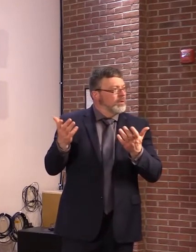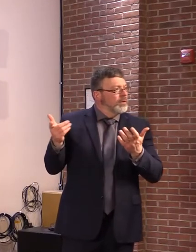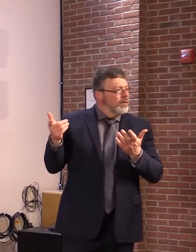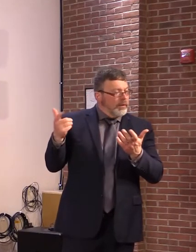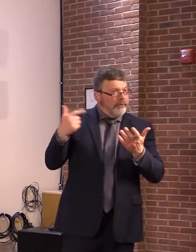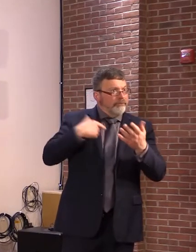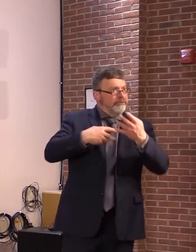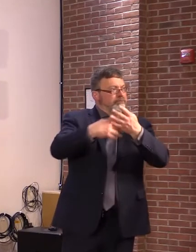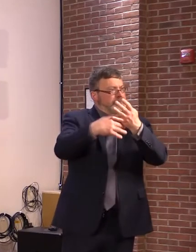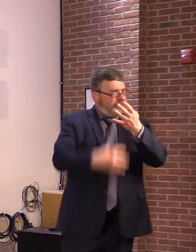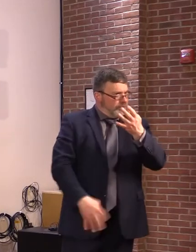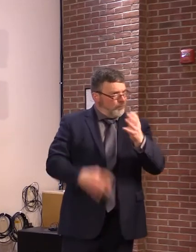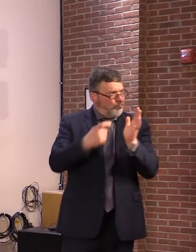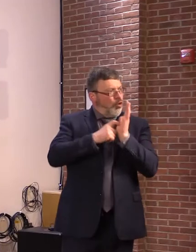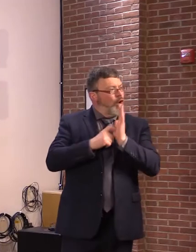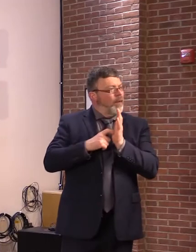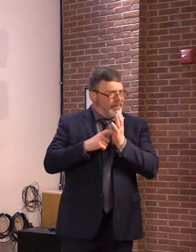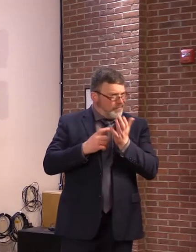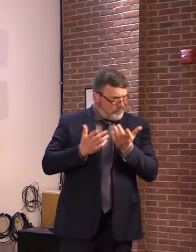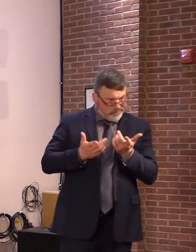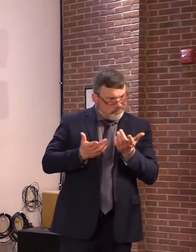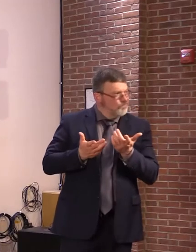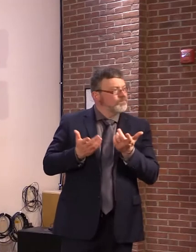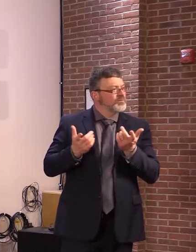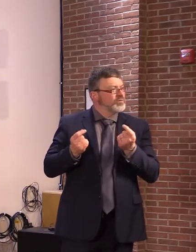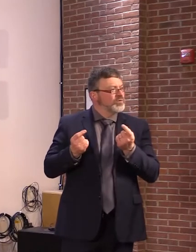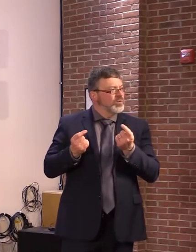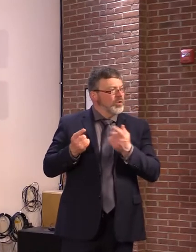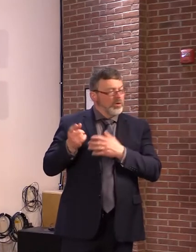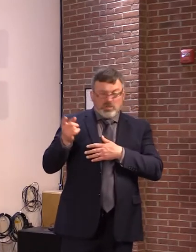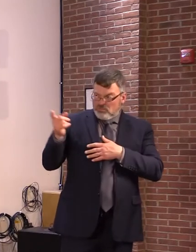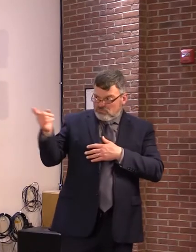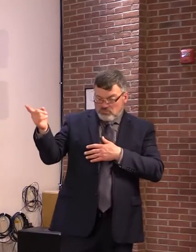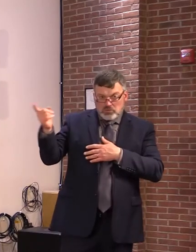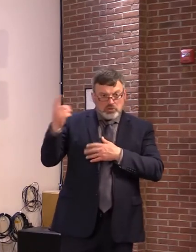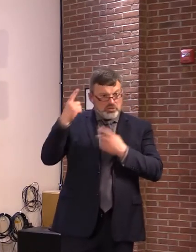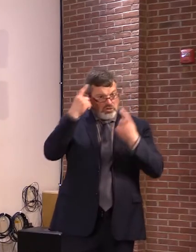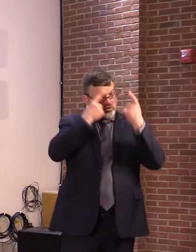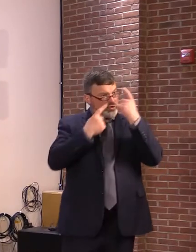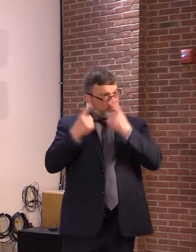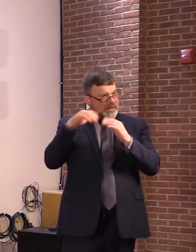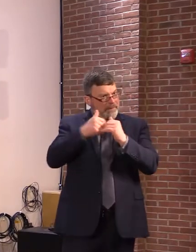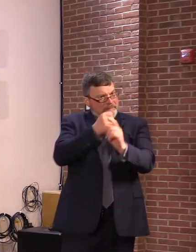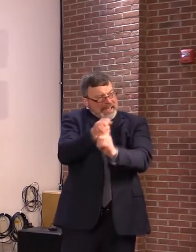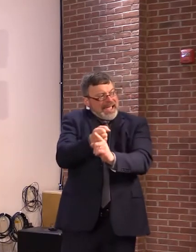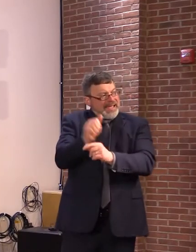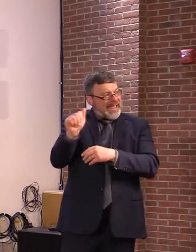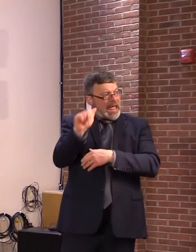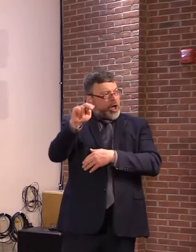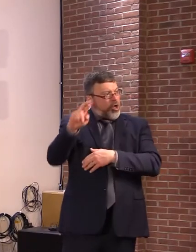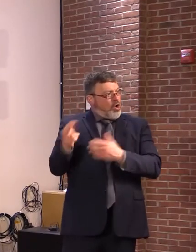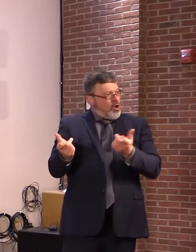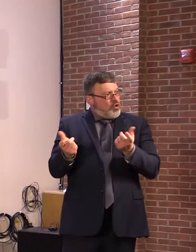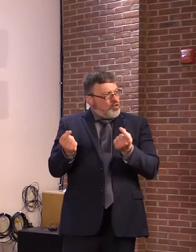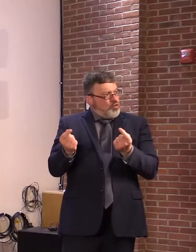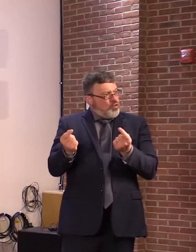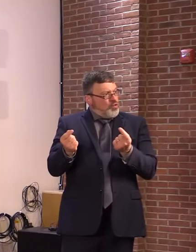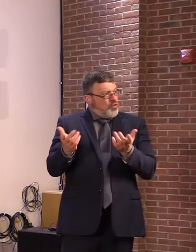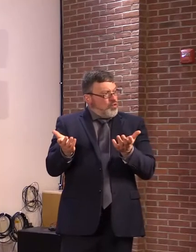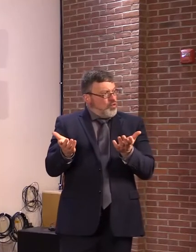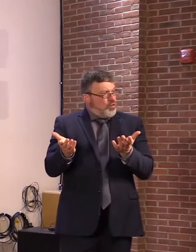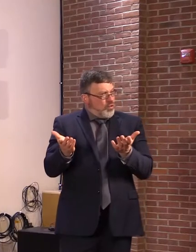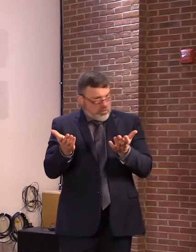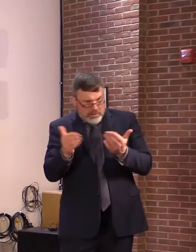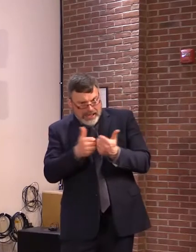Act. I mean, have you begun to thought about what you would direct your Agency of Natural Resources to do if we arrive at a place where